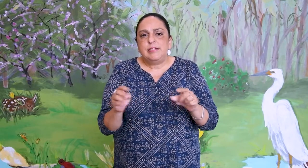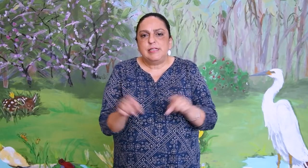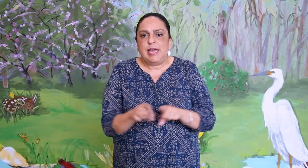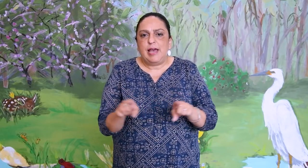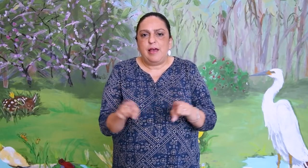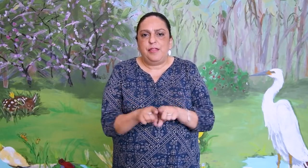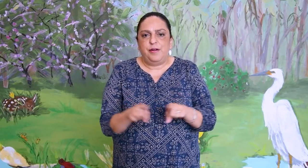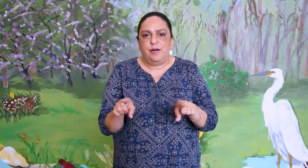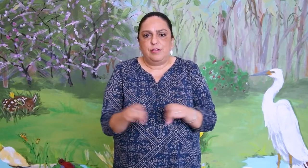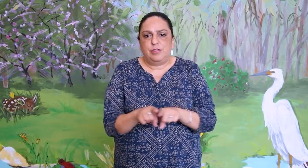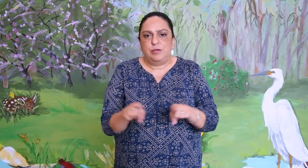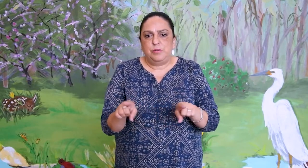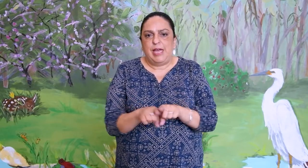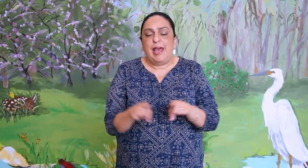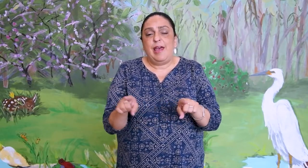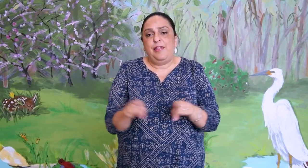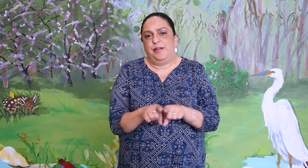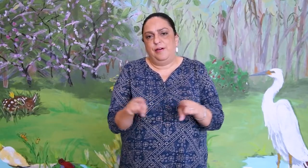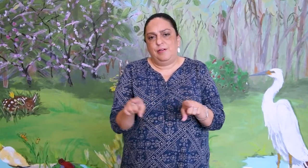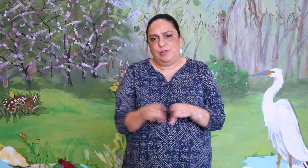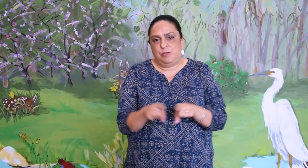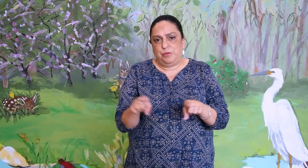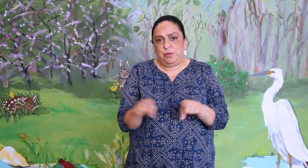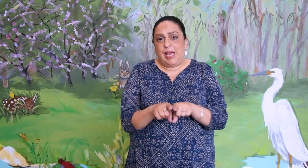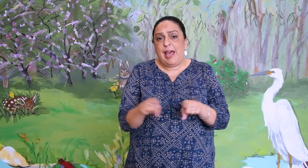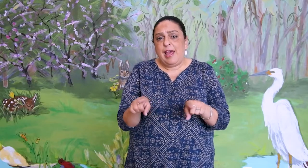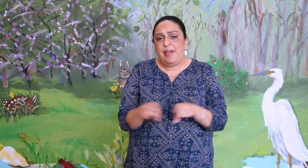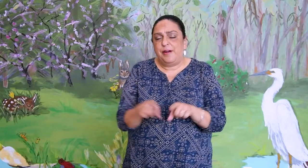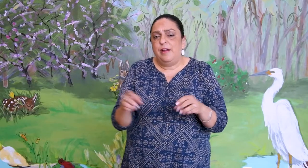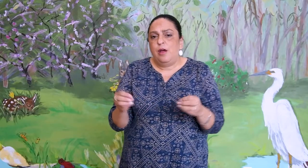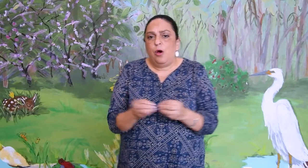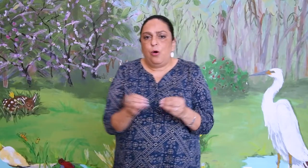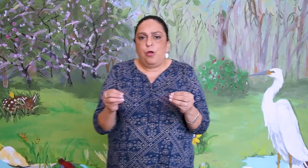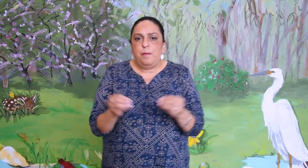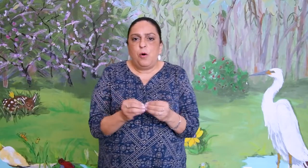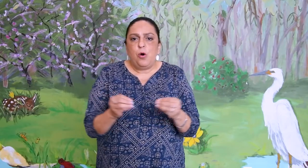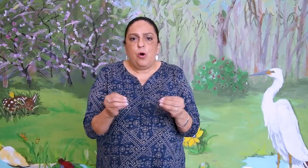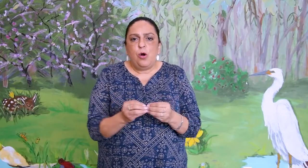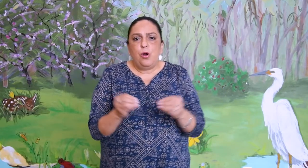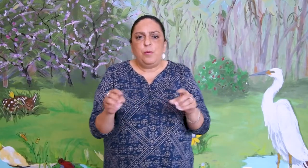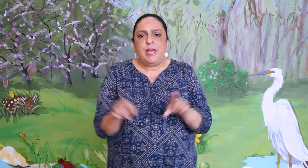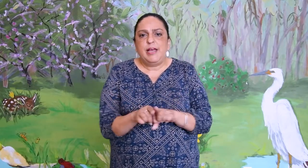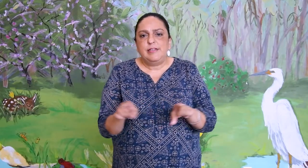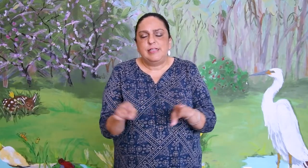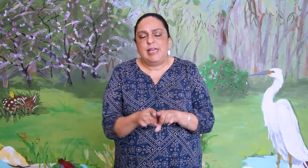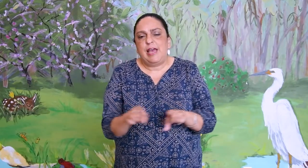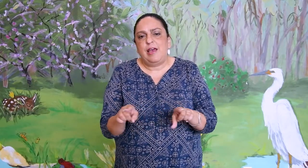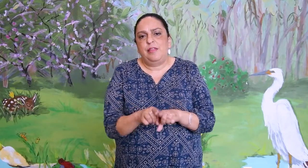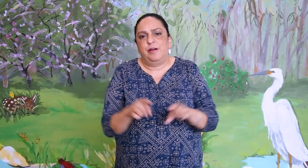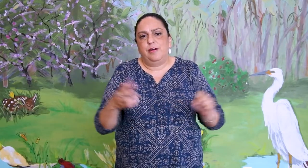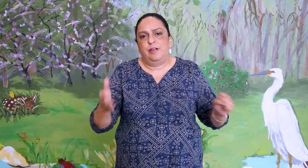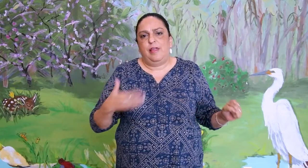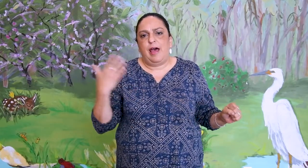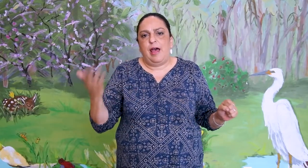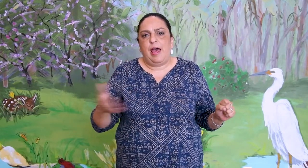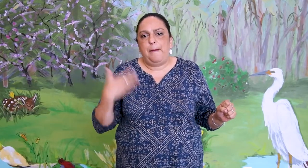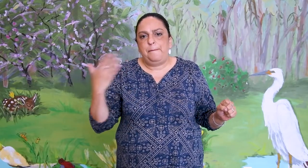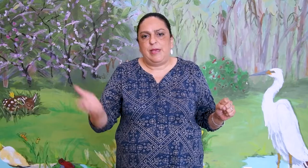together, together, together. Oh, the more we get together, the happier